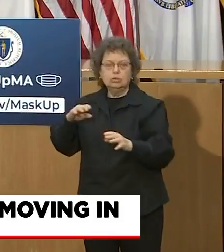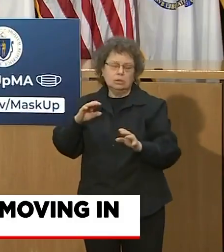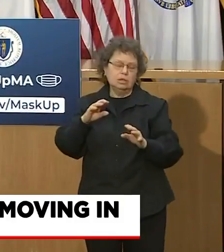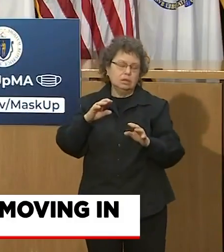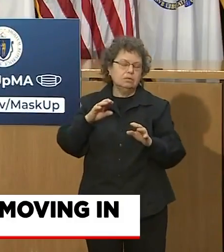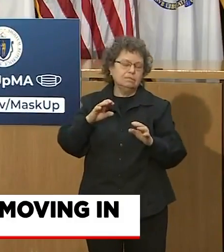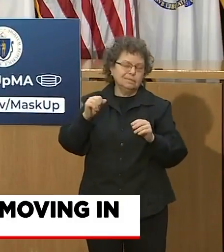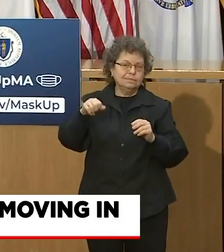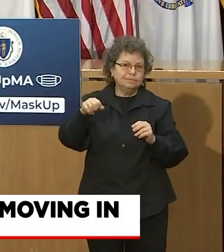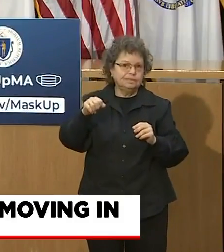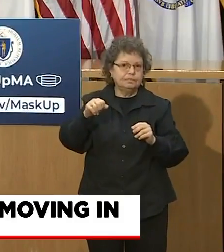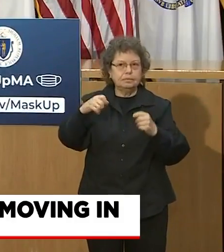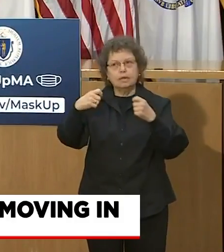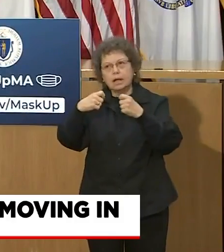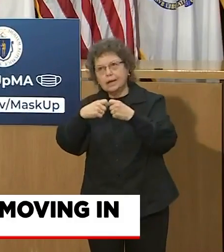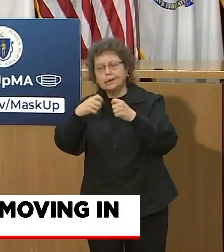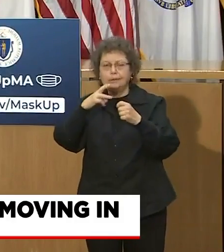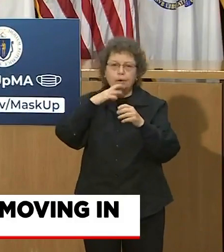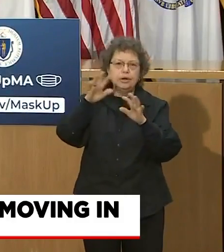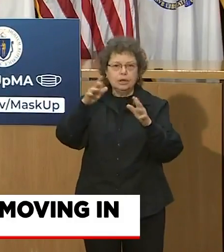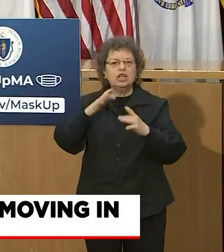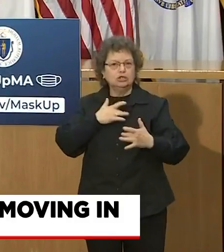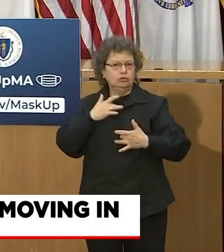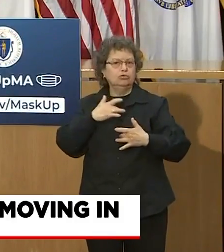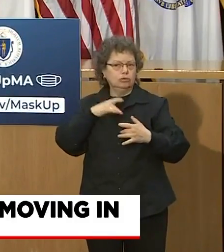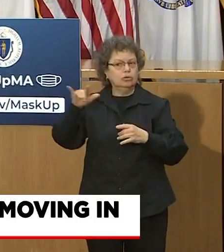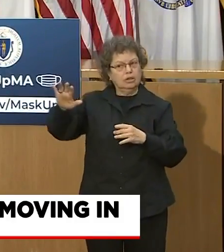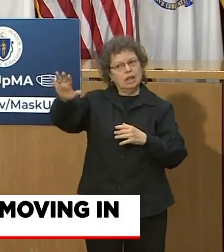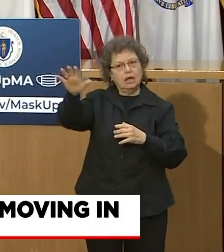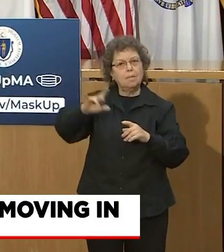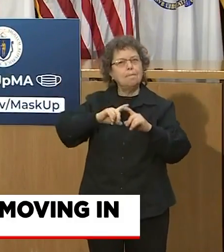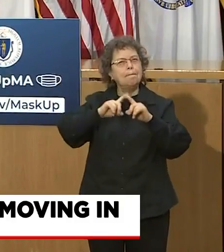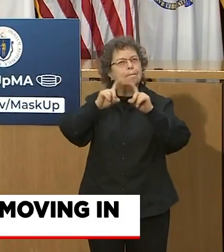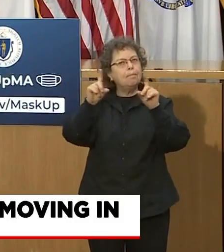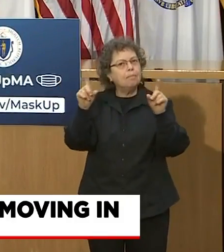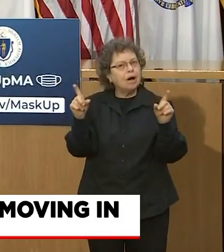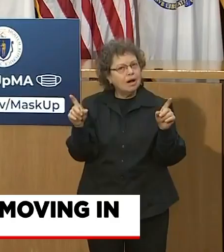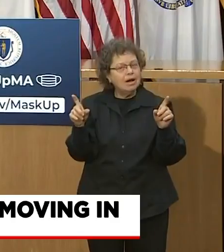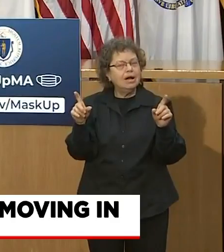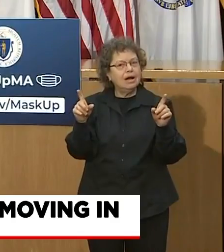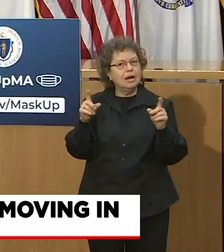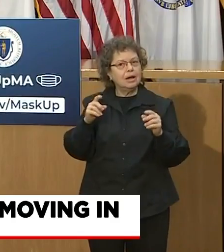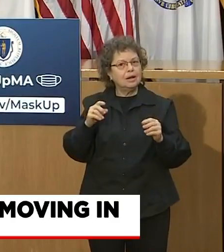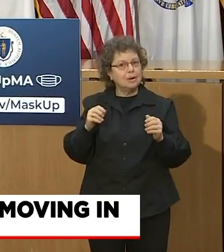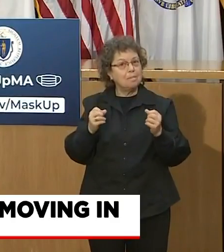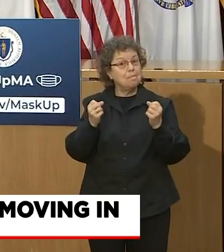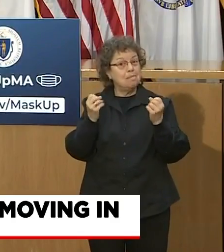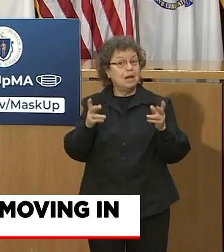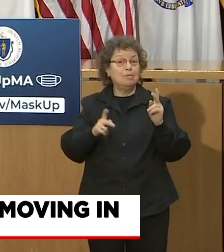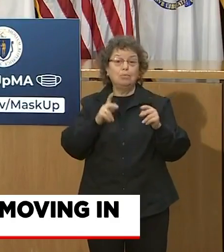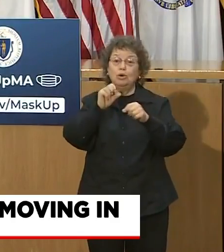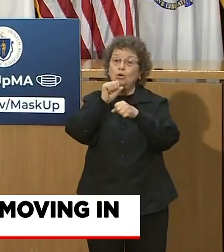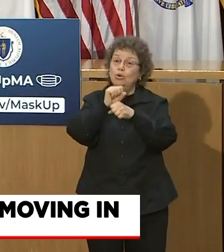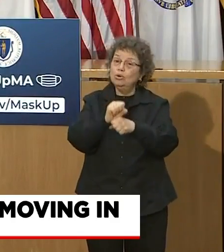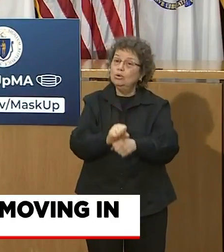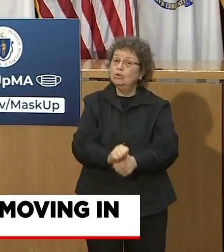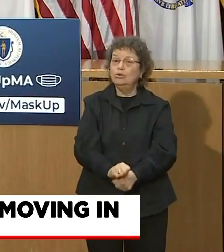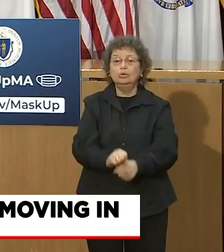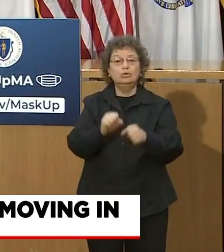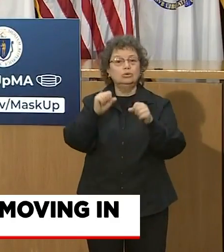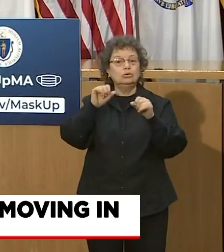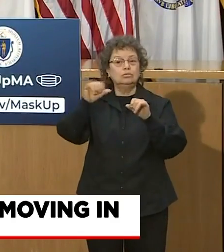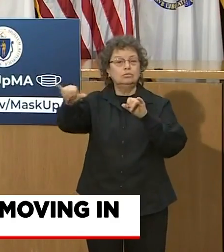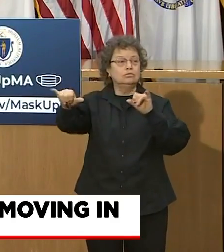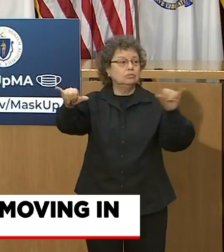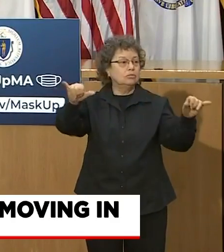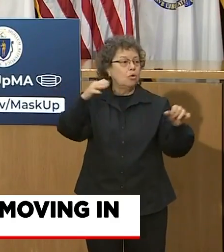have the ability or have been primarily working remotely for a long